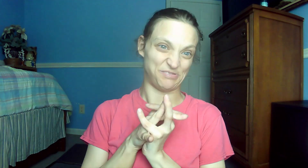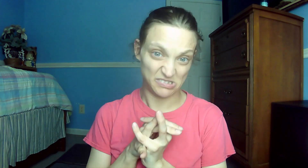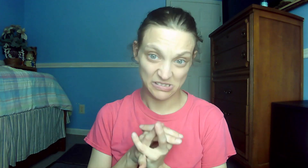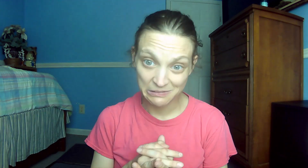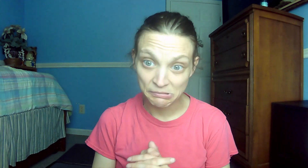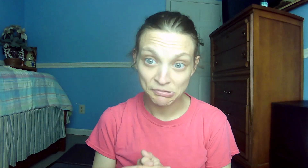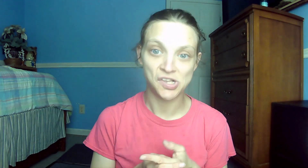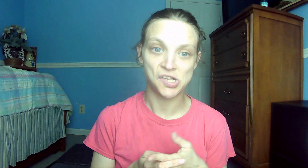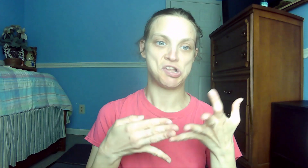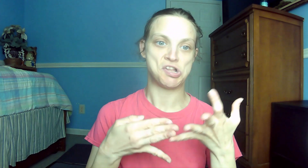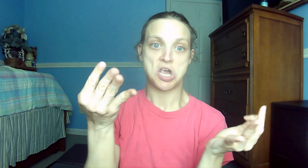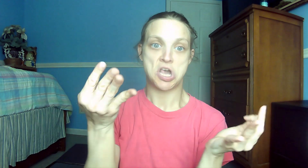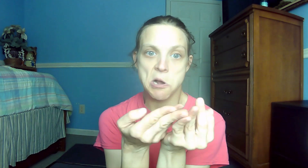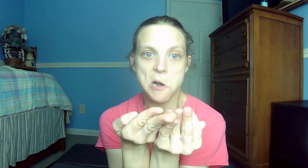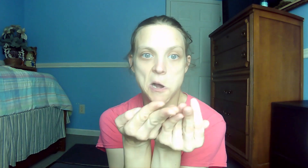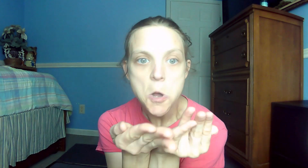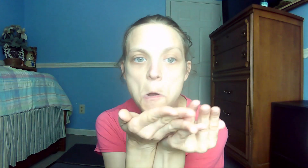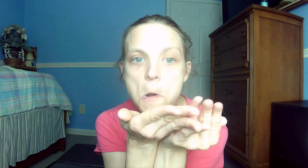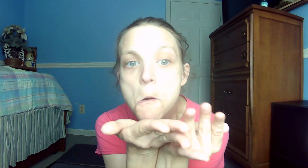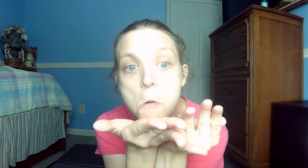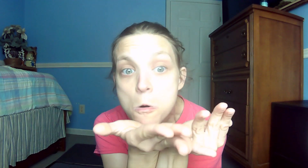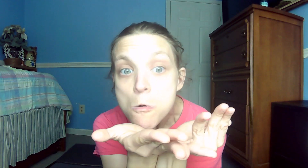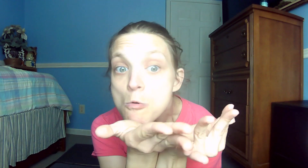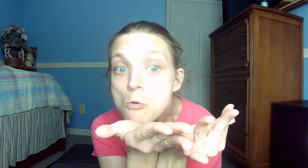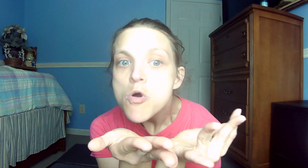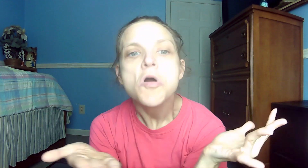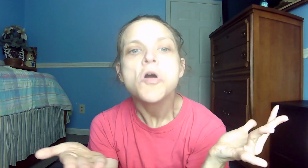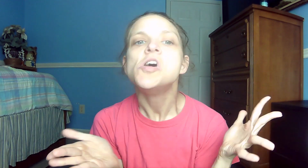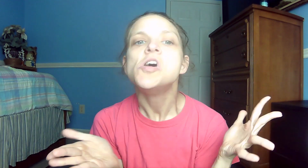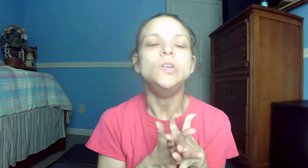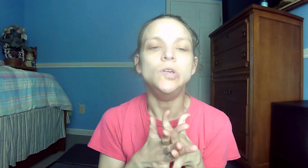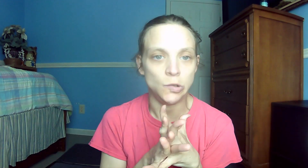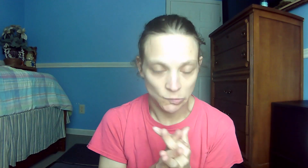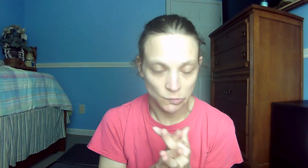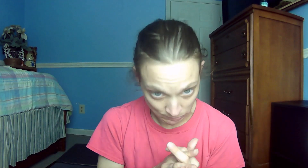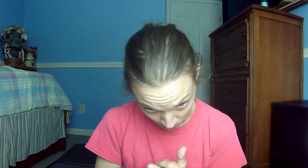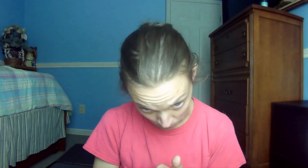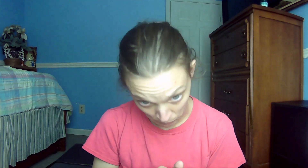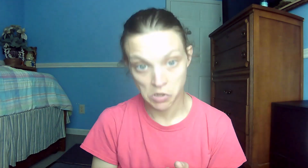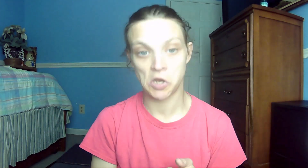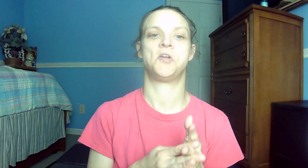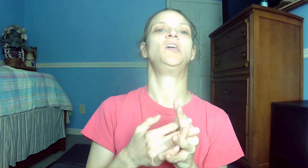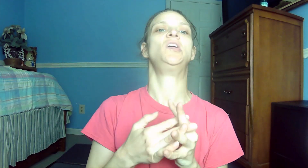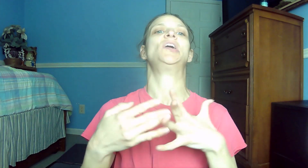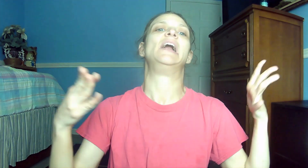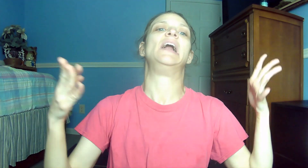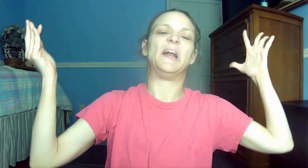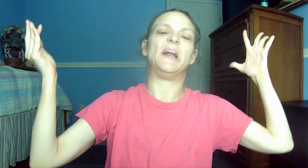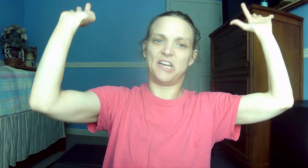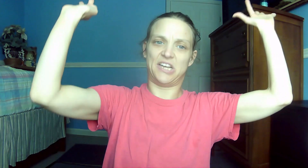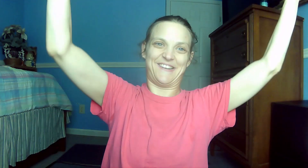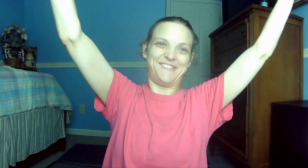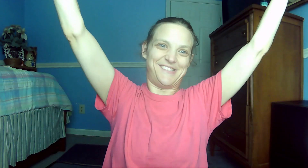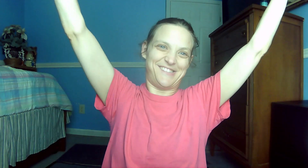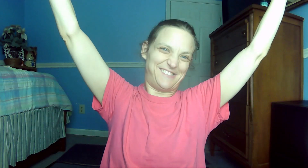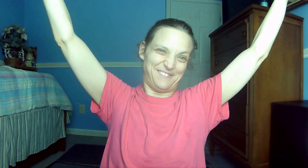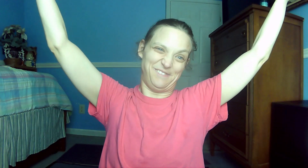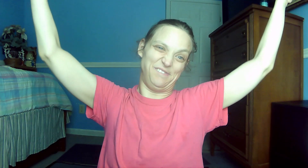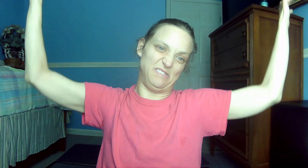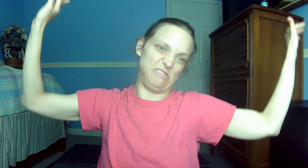is useful for teaching, rebuking, correcting, and training in righteousness. 67. John